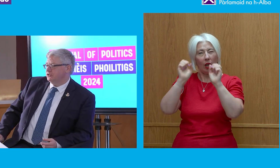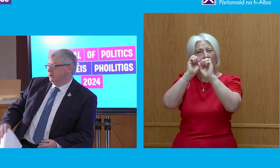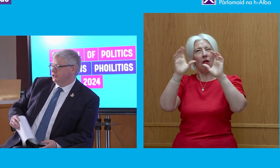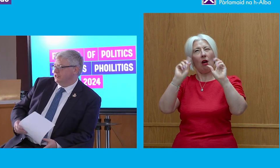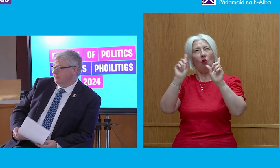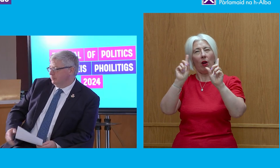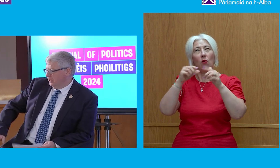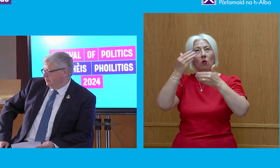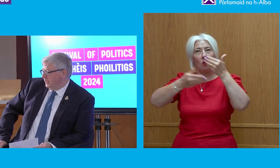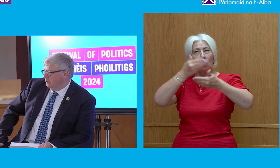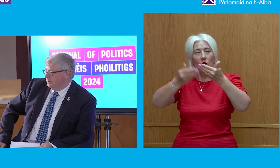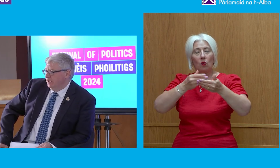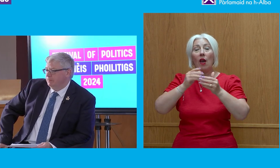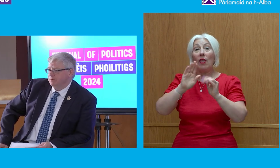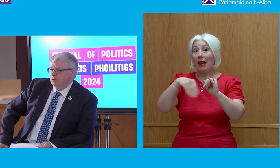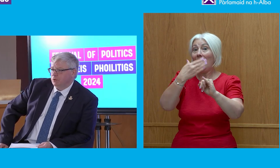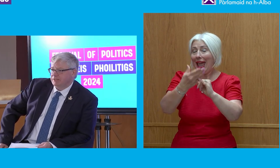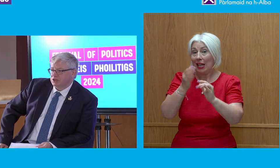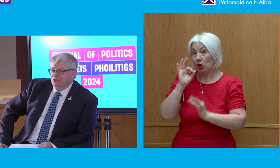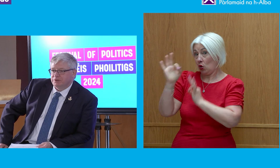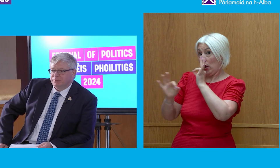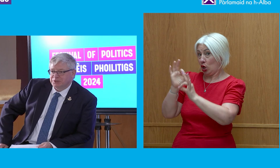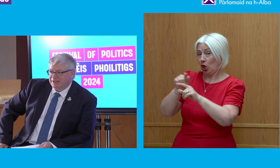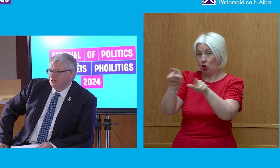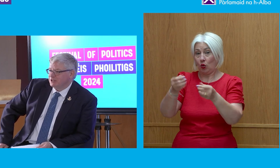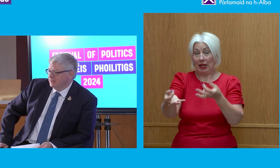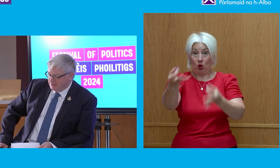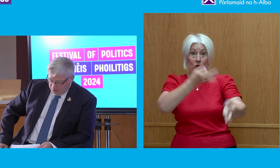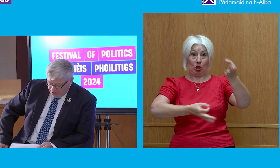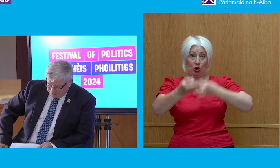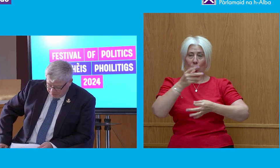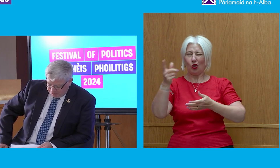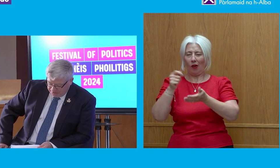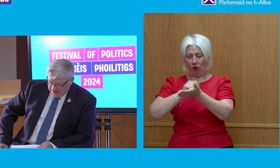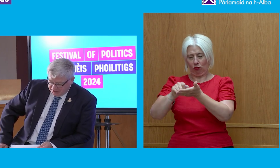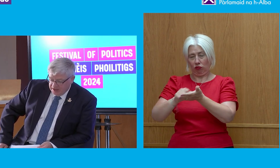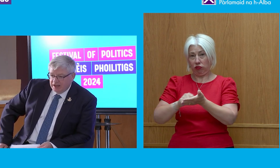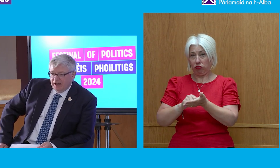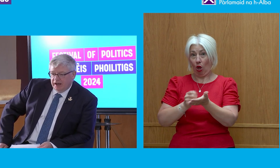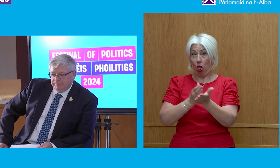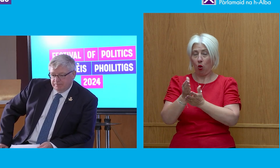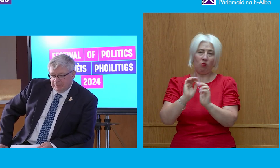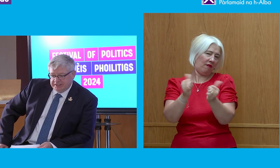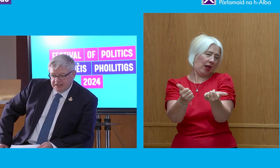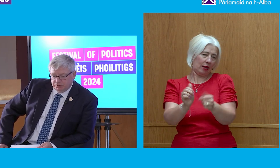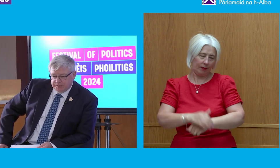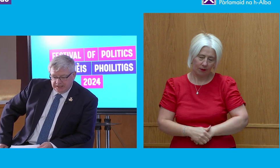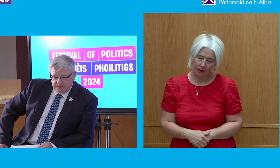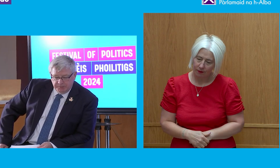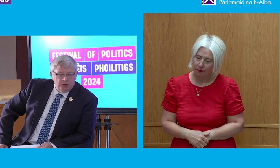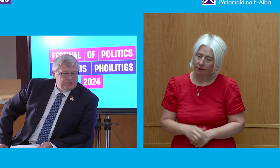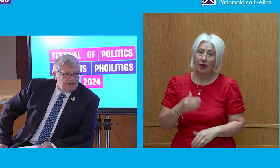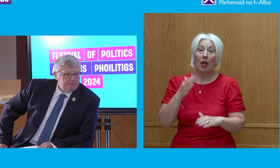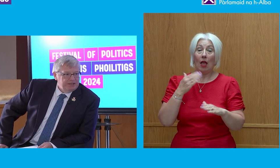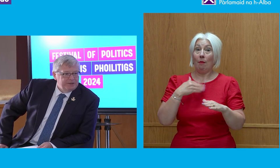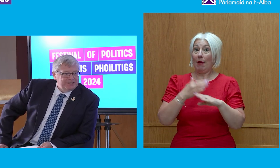the end of those questions, I will be opening up for questions. So if you want to make notes and things, I've got no problem with that. My task will be to